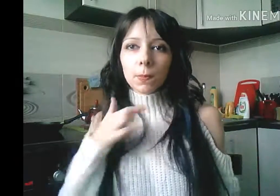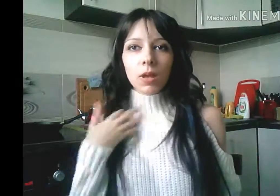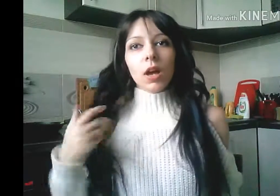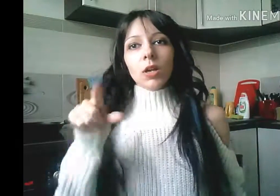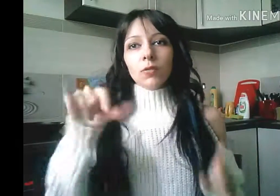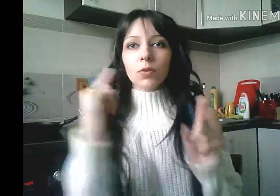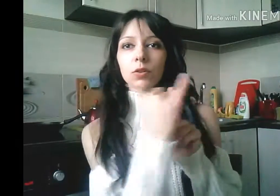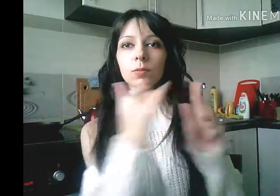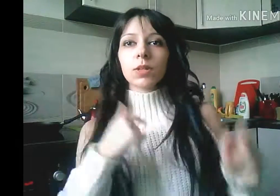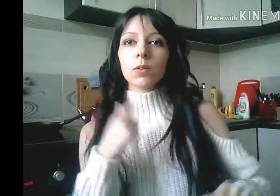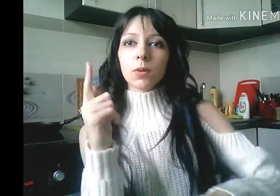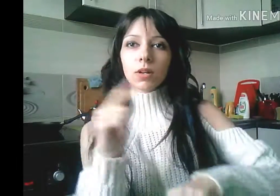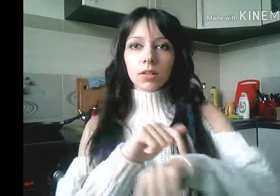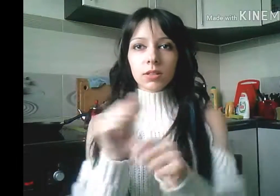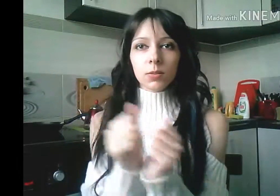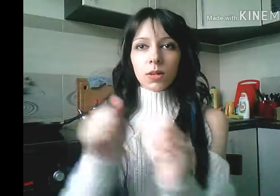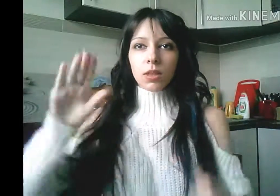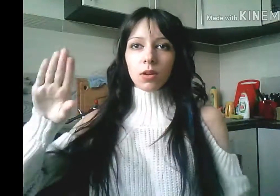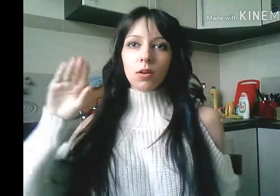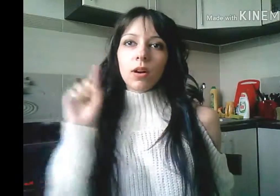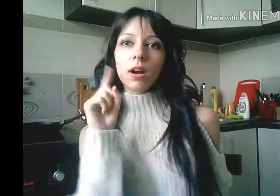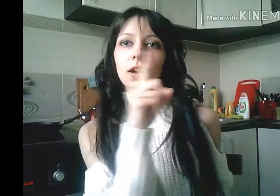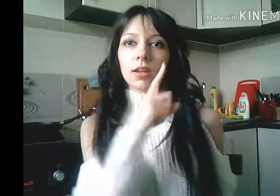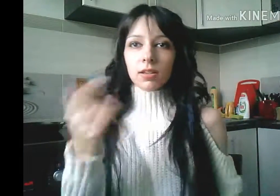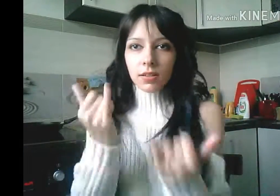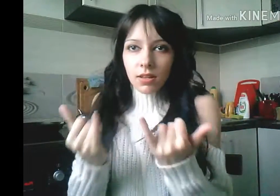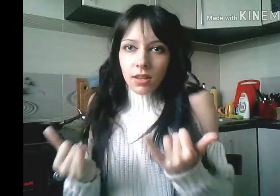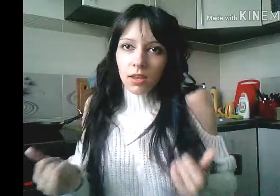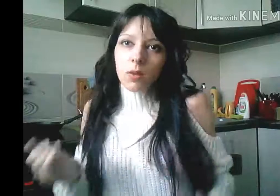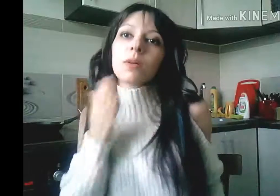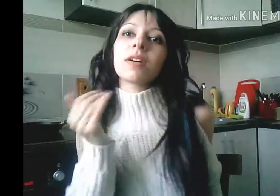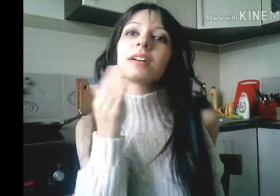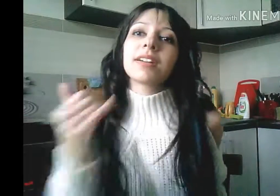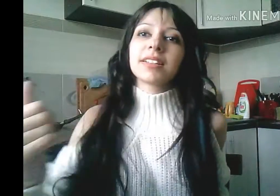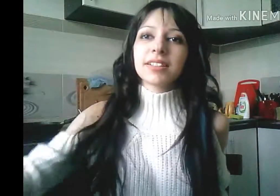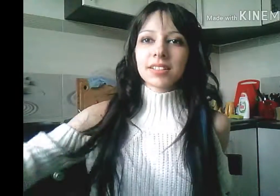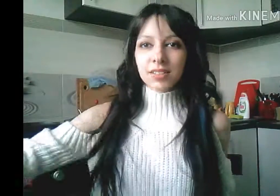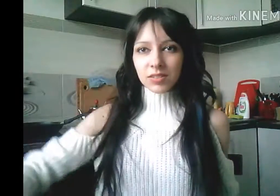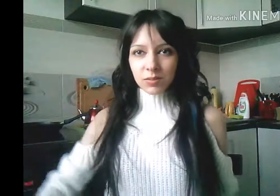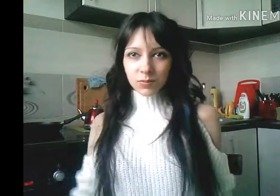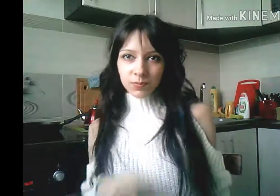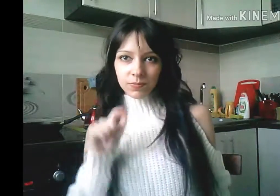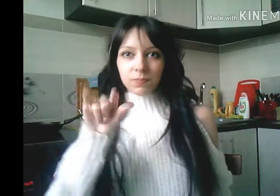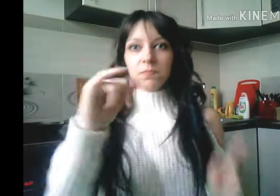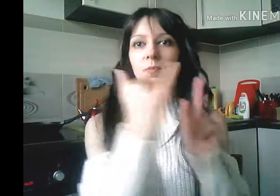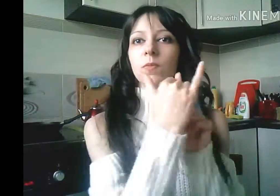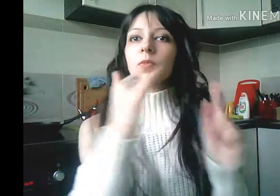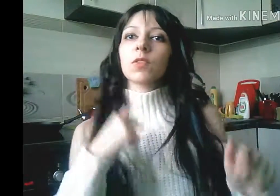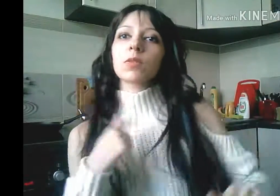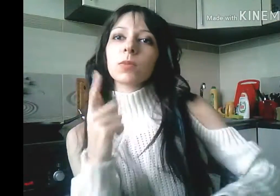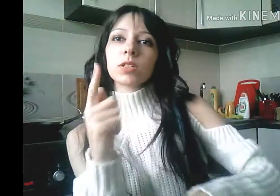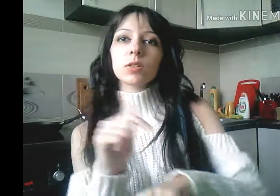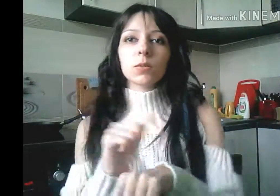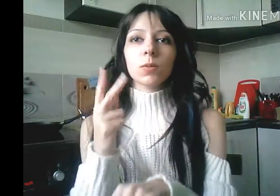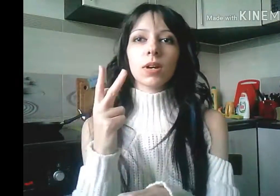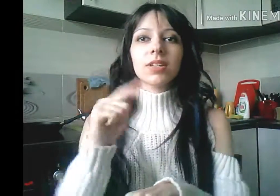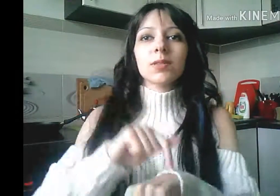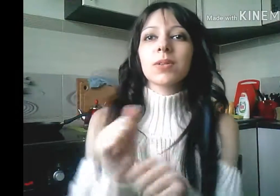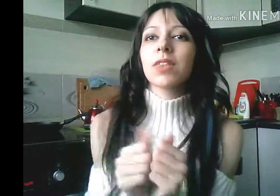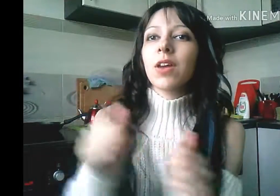You fooled me once with your eyes, now honey You fooled me twice with